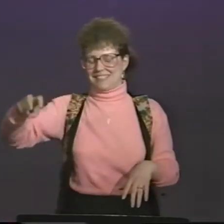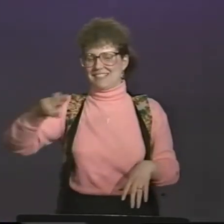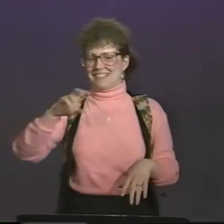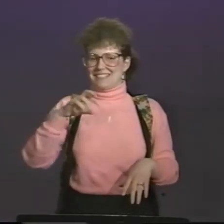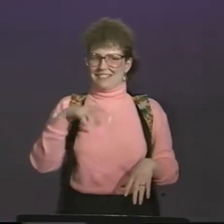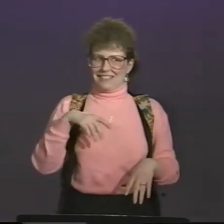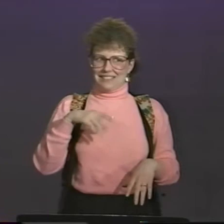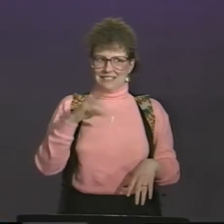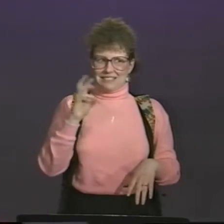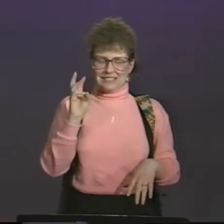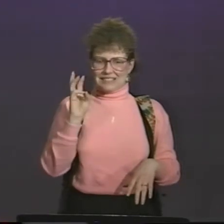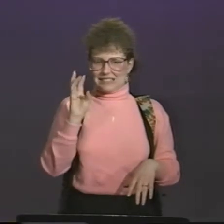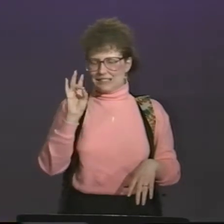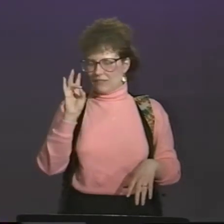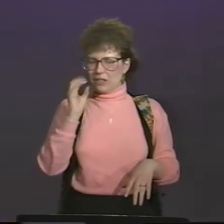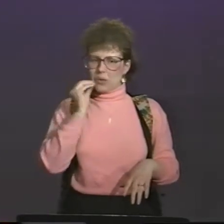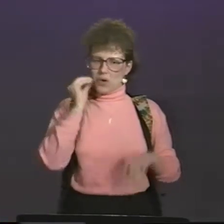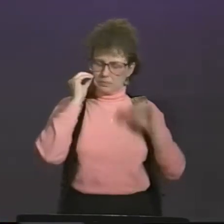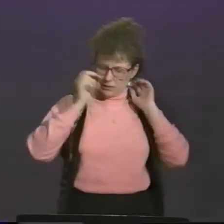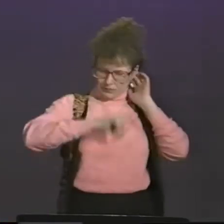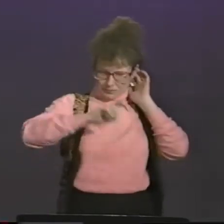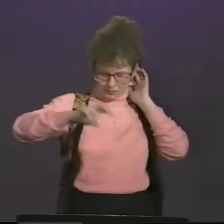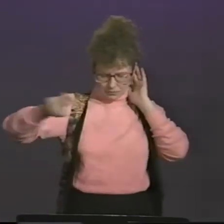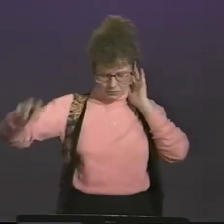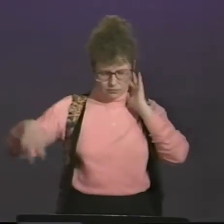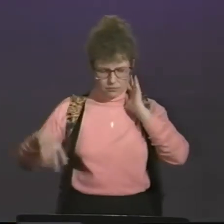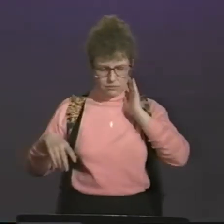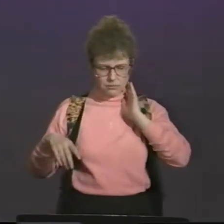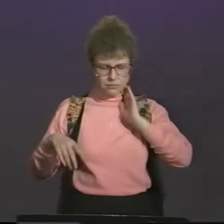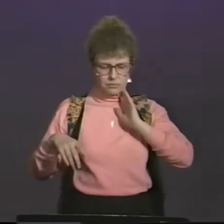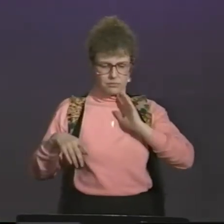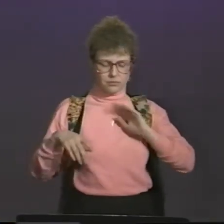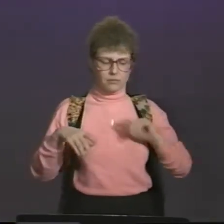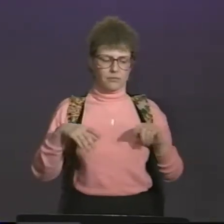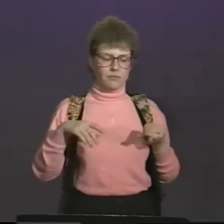I went to each home in turn, seven in all, and videotaped their responses.